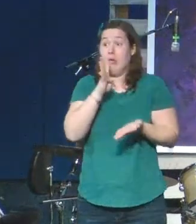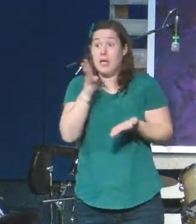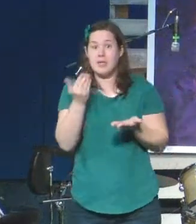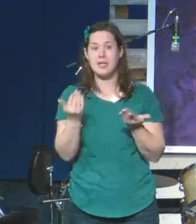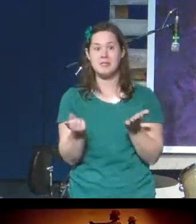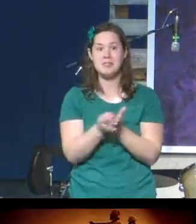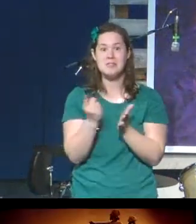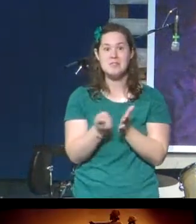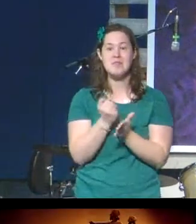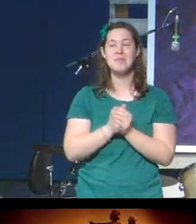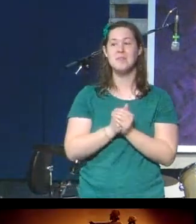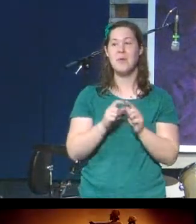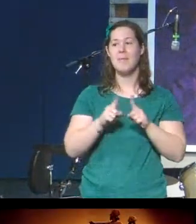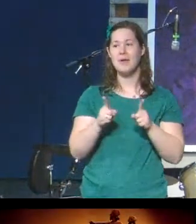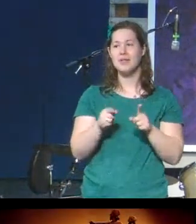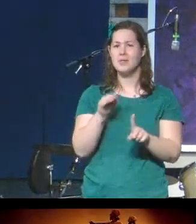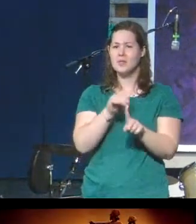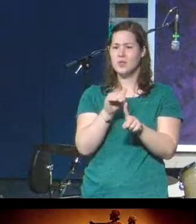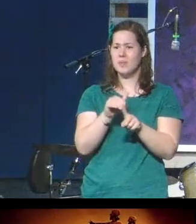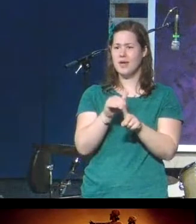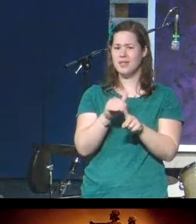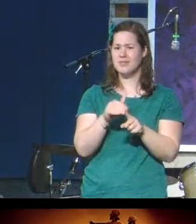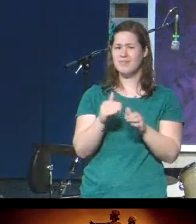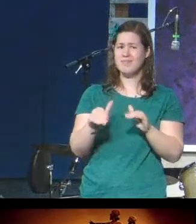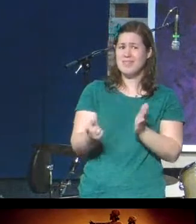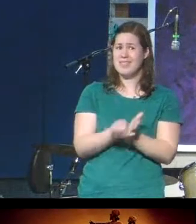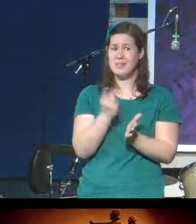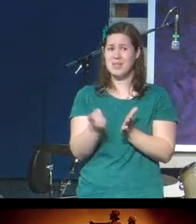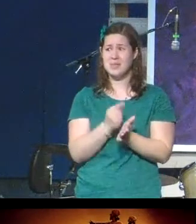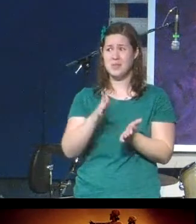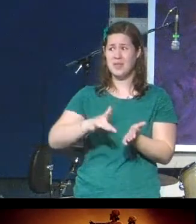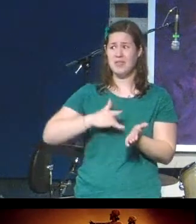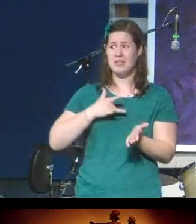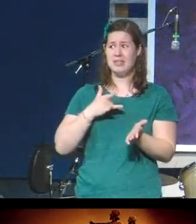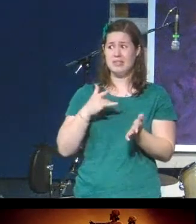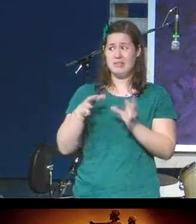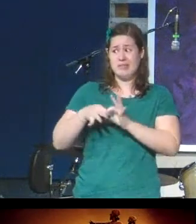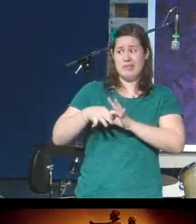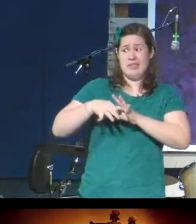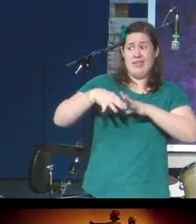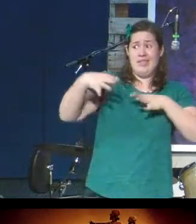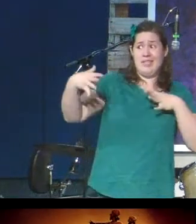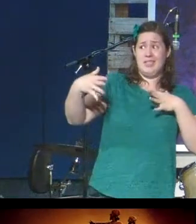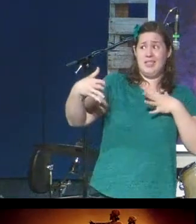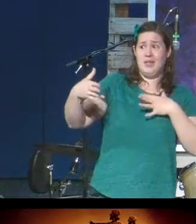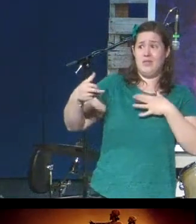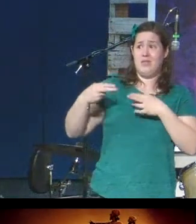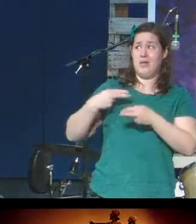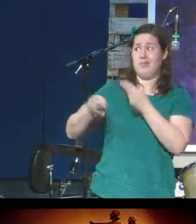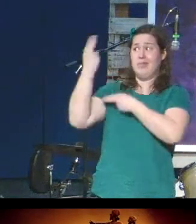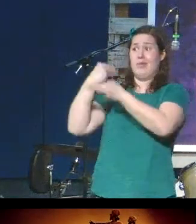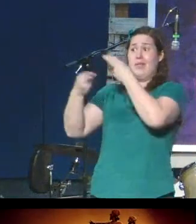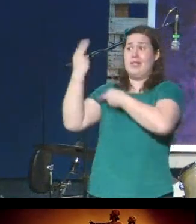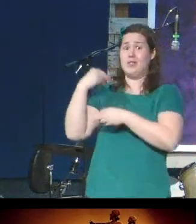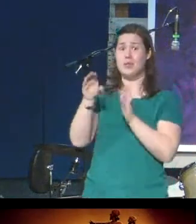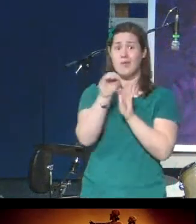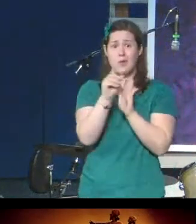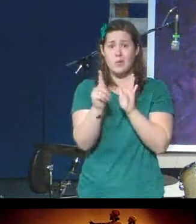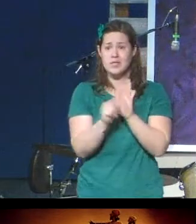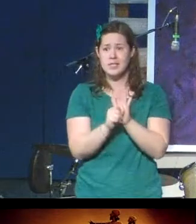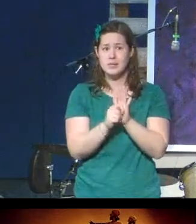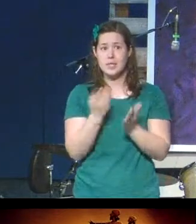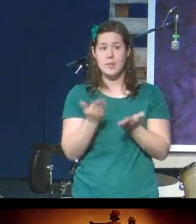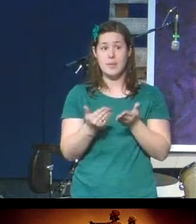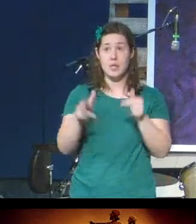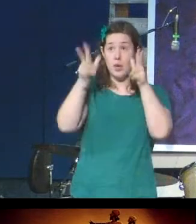how we might sometimes feel disconnected by this history in the Old Testament, maybe even by these stories. And when we hear them